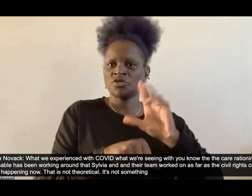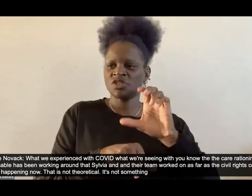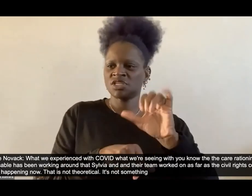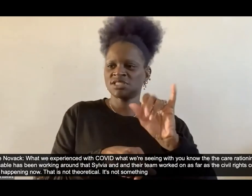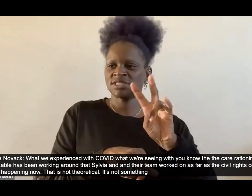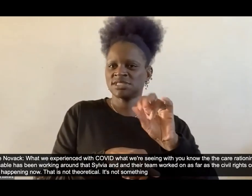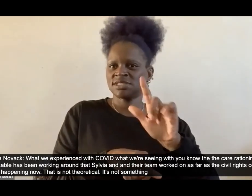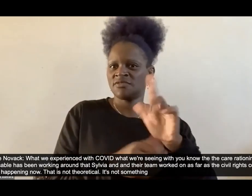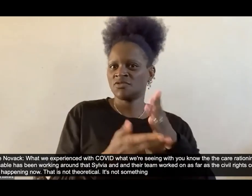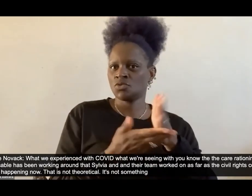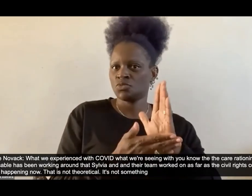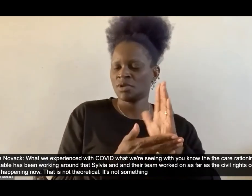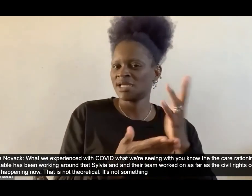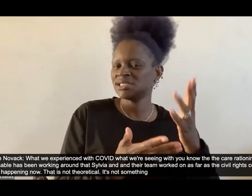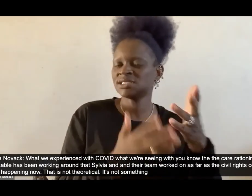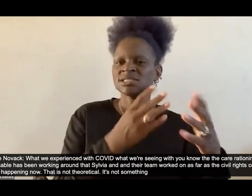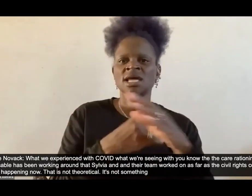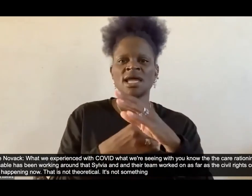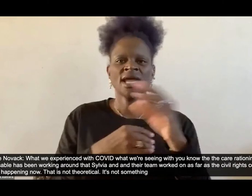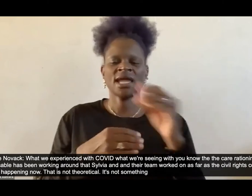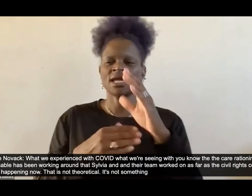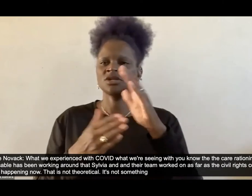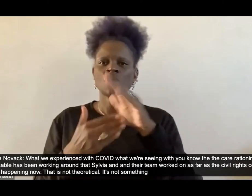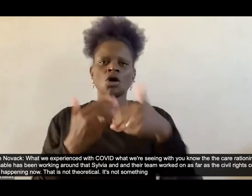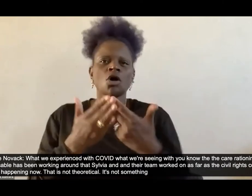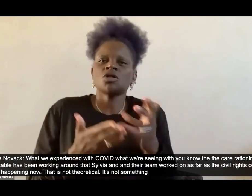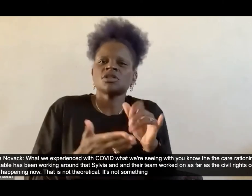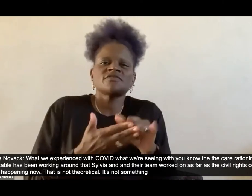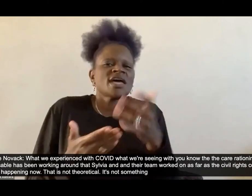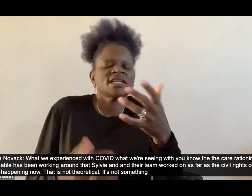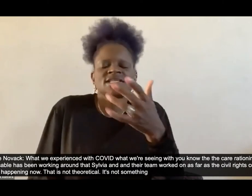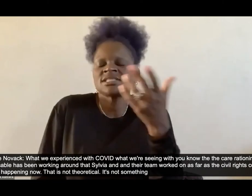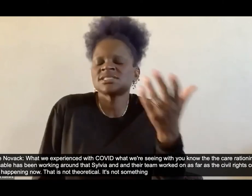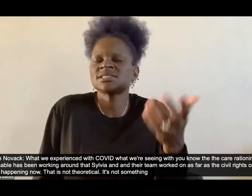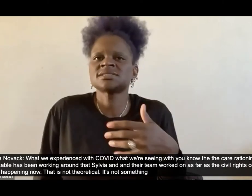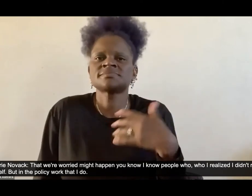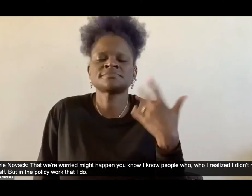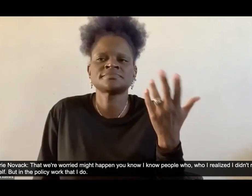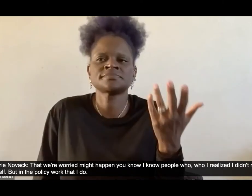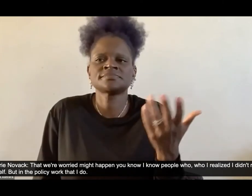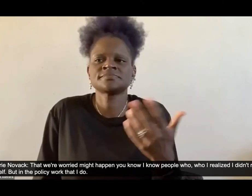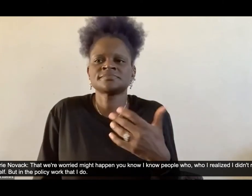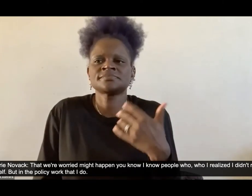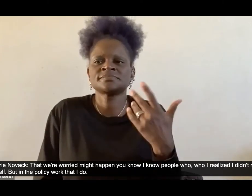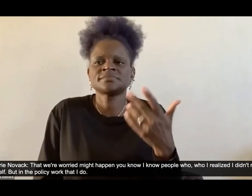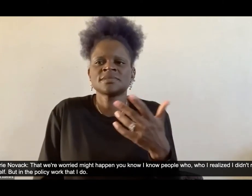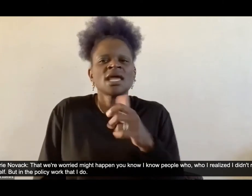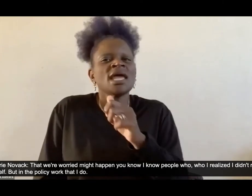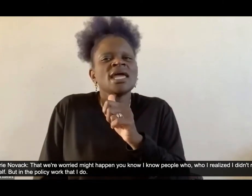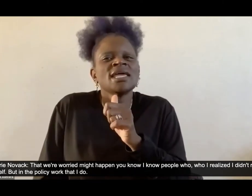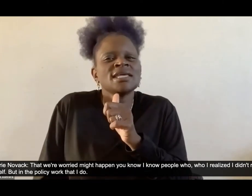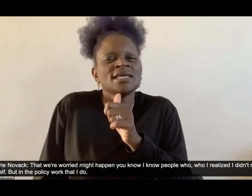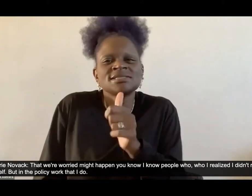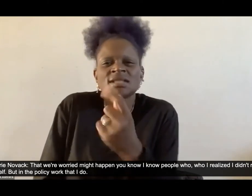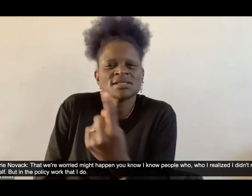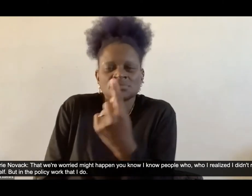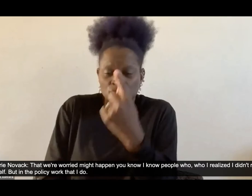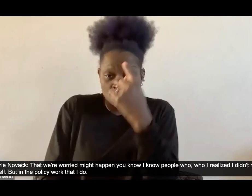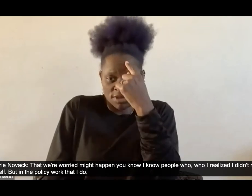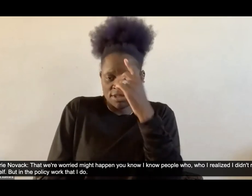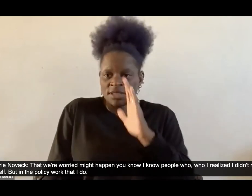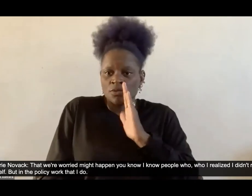now that is not uh theoretical it's not something um that we're worried might happen um